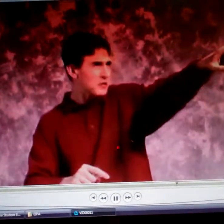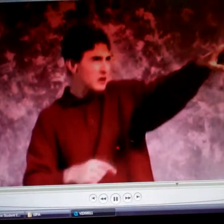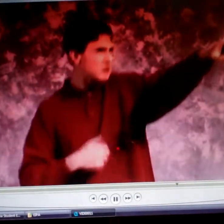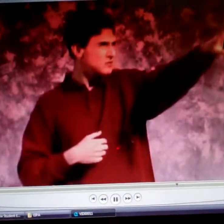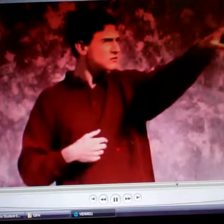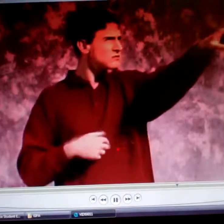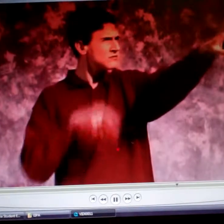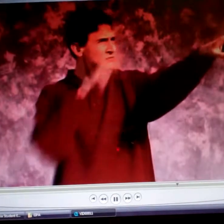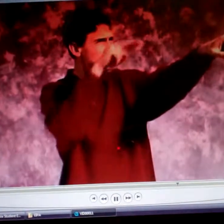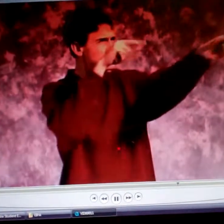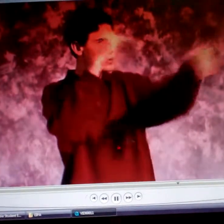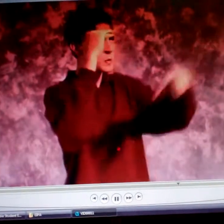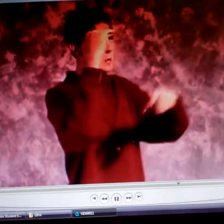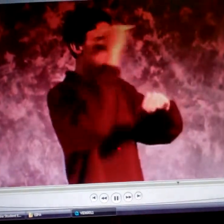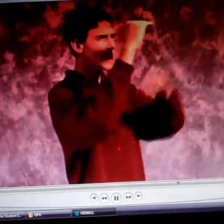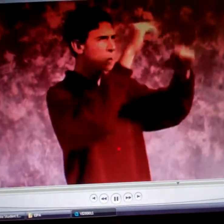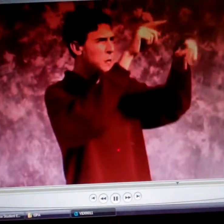the distance. And to look, to see a tornado.